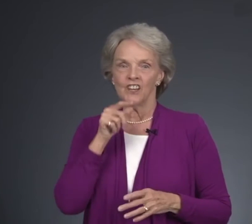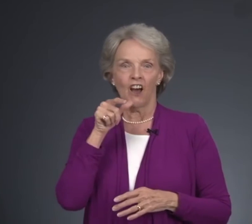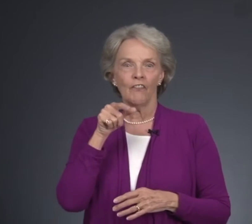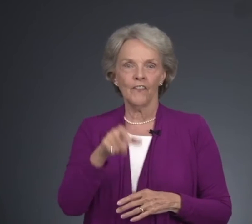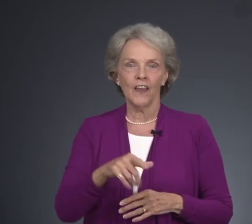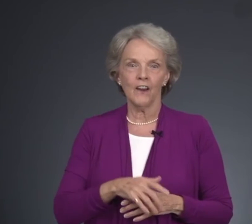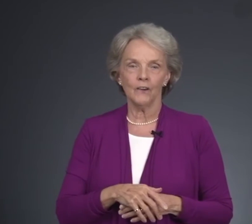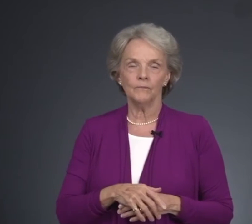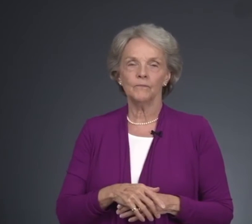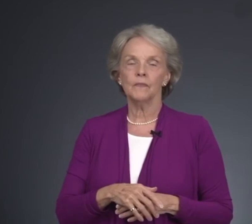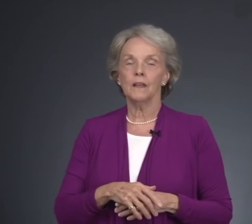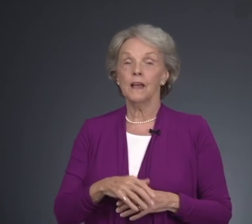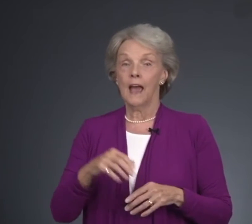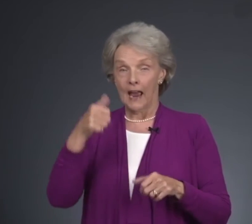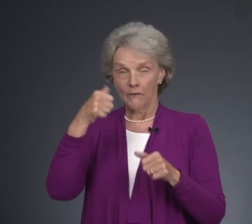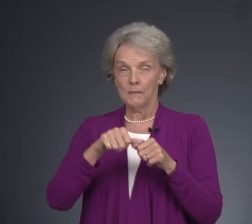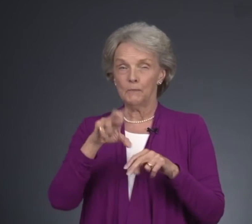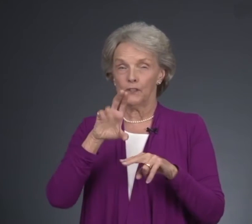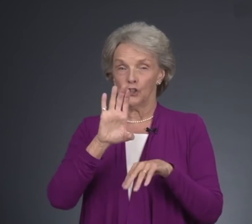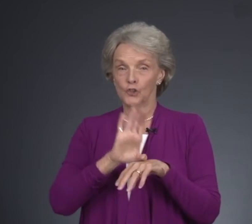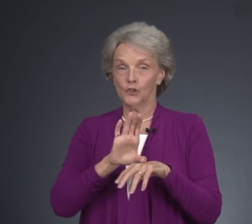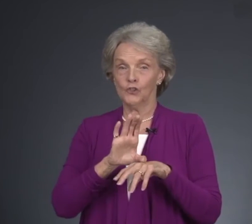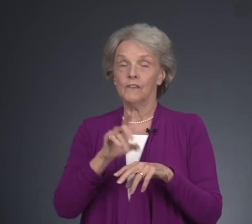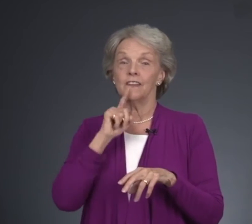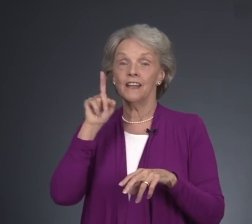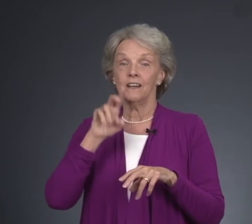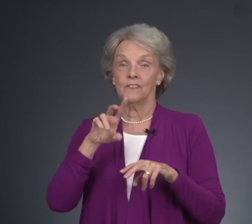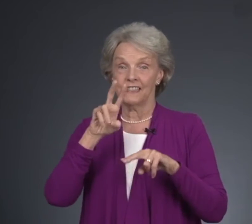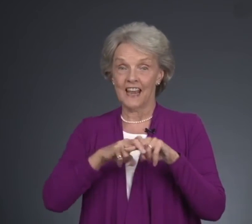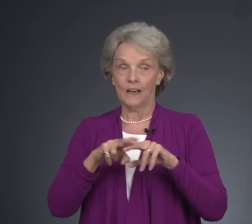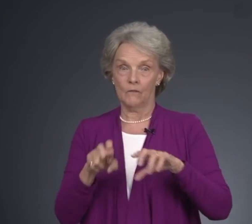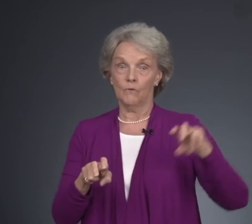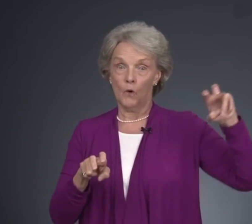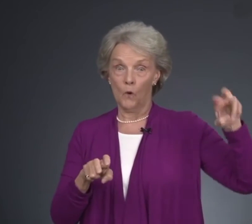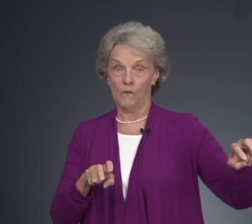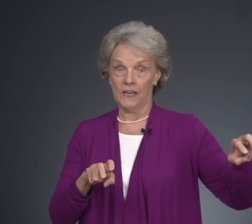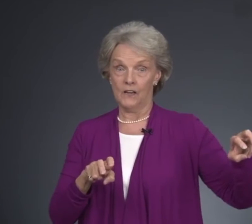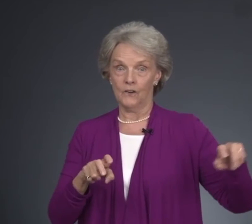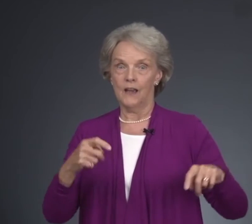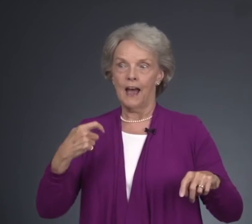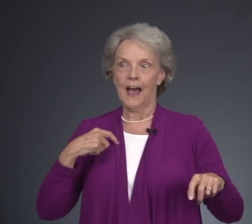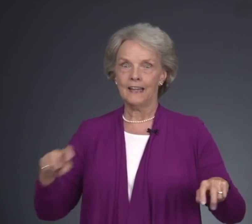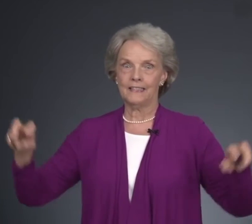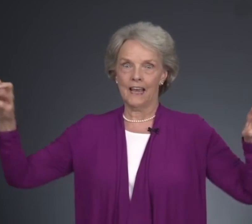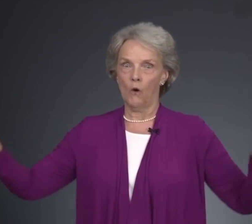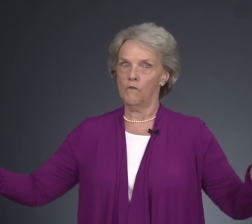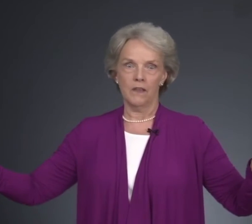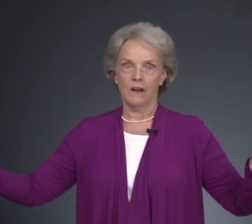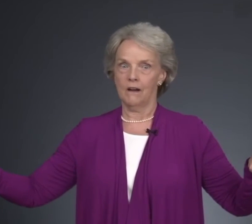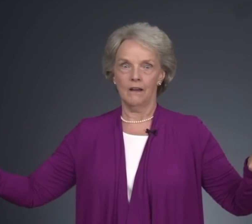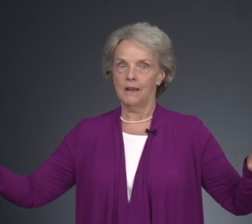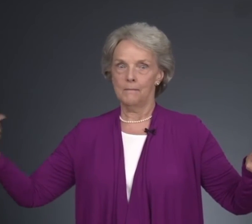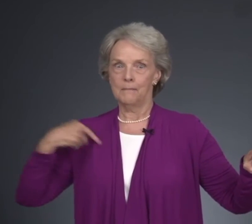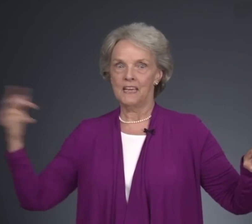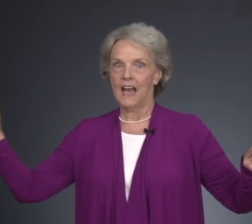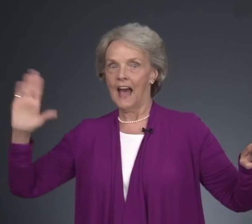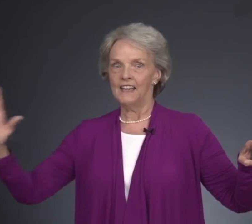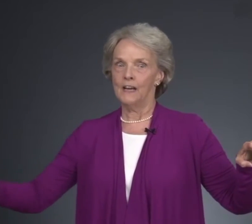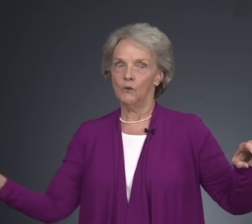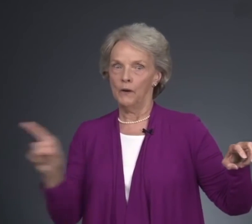Not there. I remember in church, the deaf sat over here. I sat over there. I never